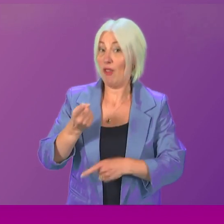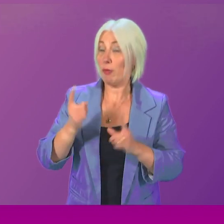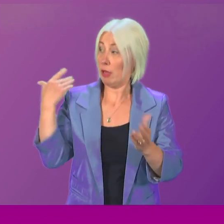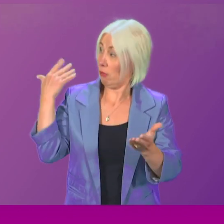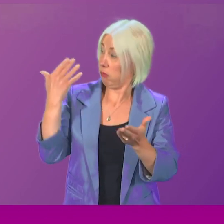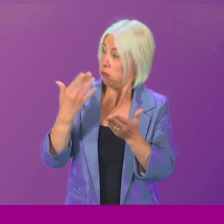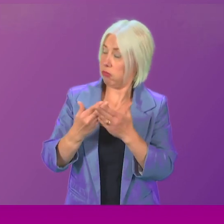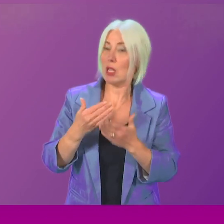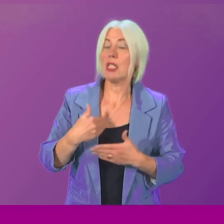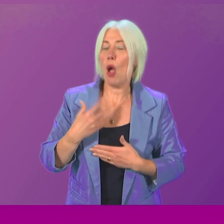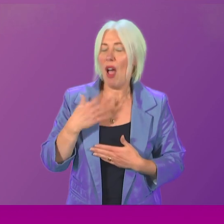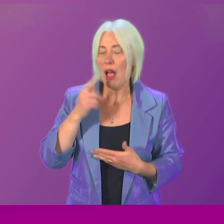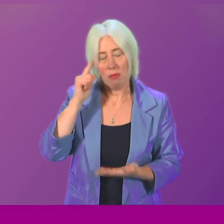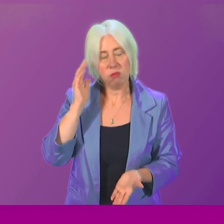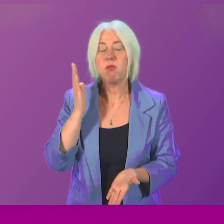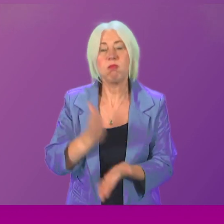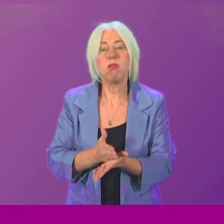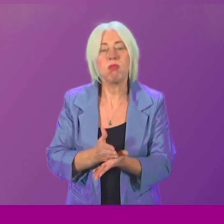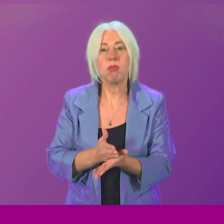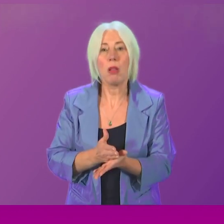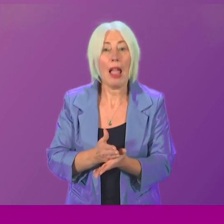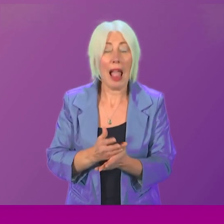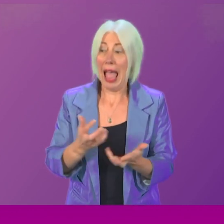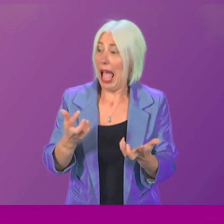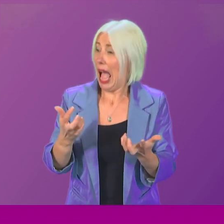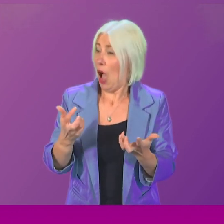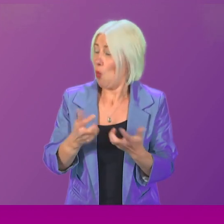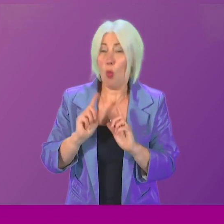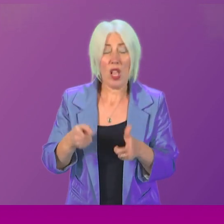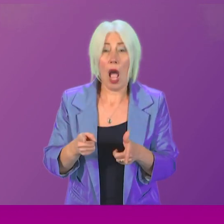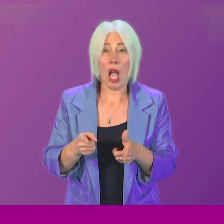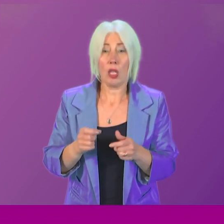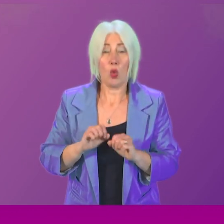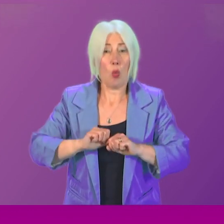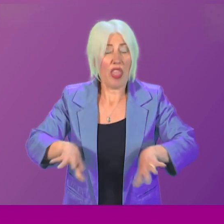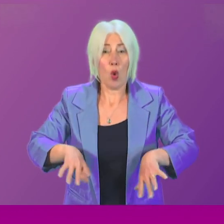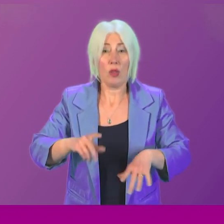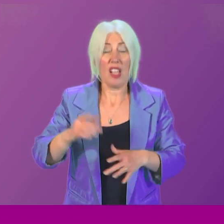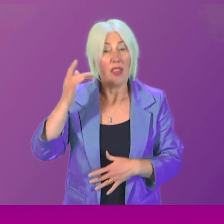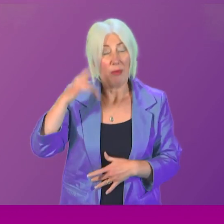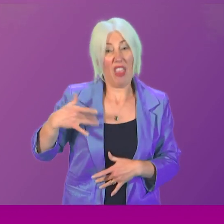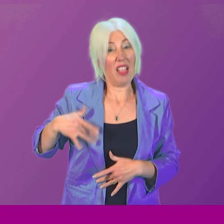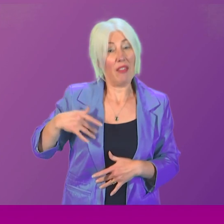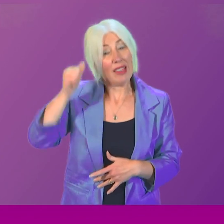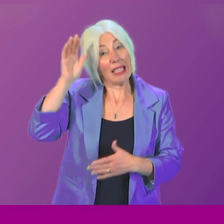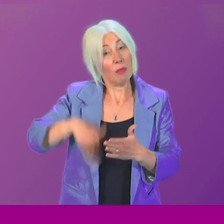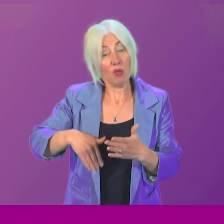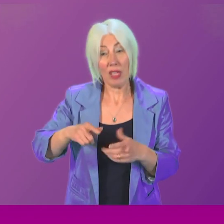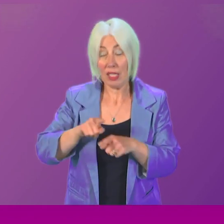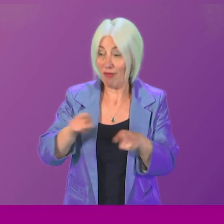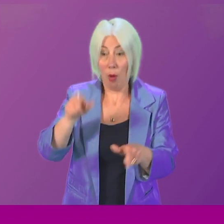have become ever more convinced about the indispensability of lived experience in all of our policymaking.